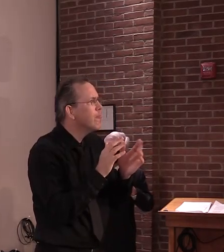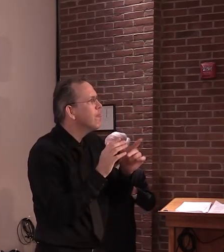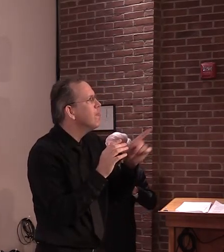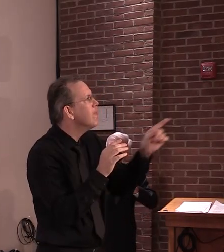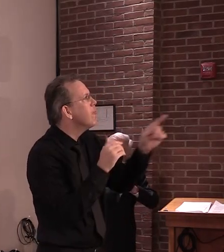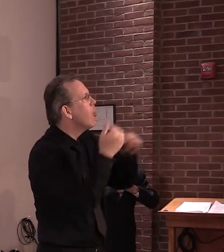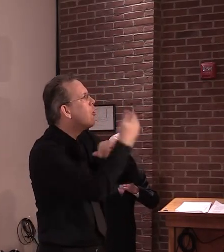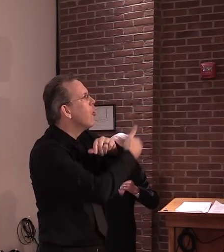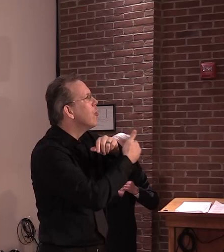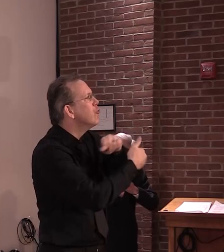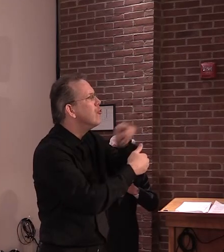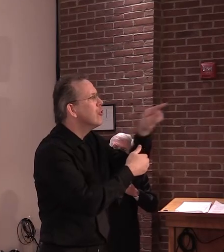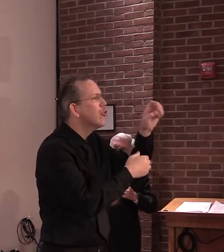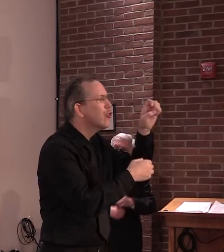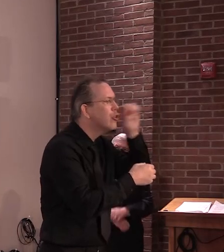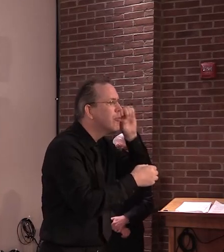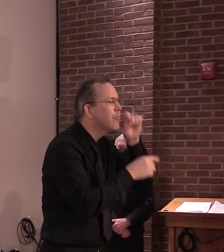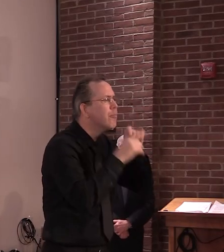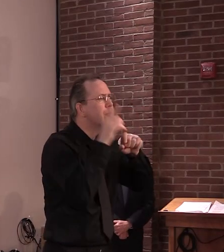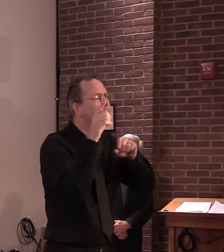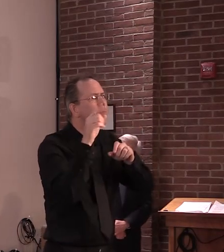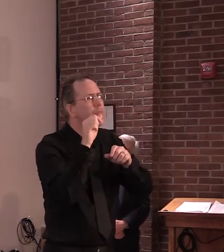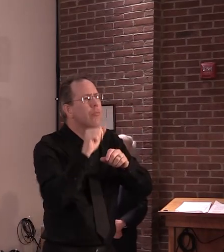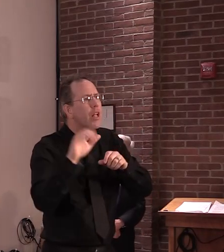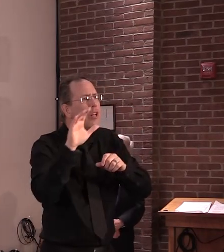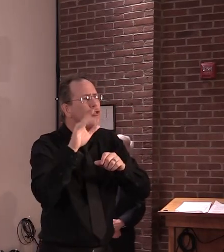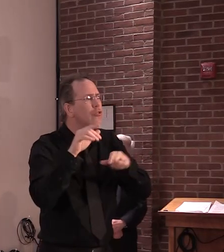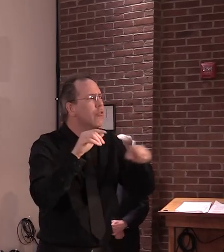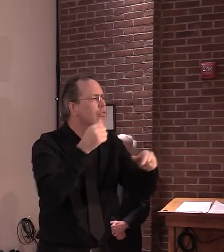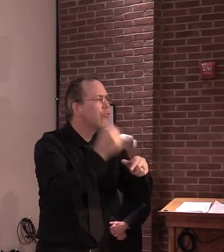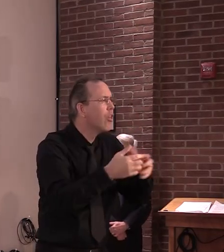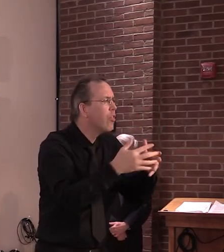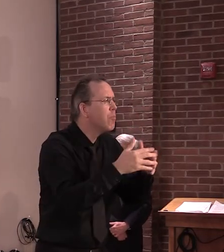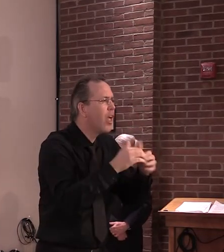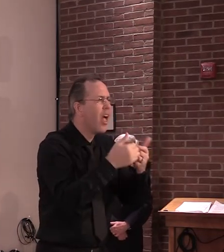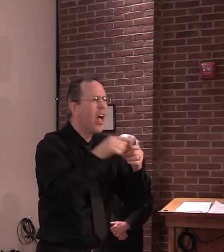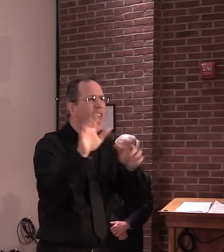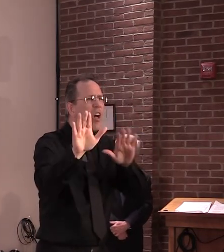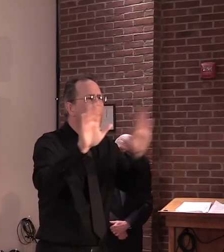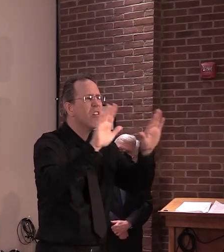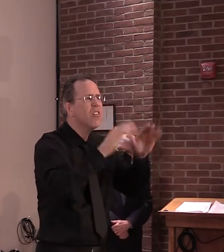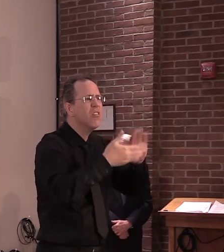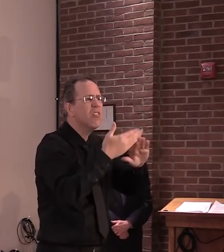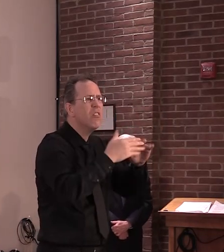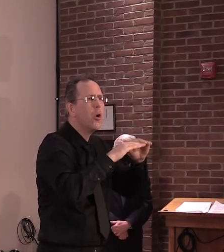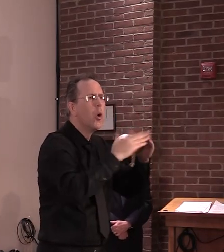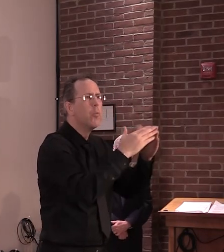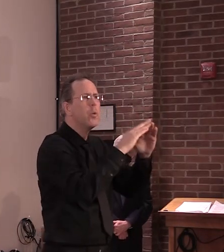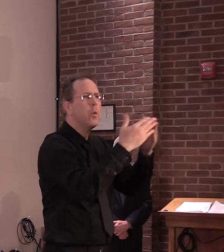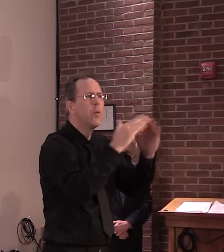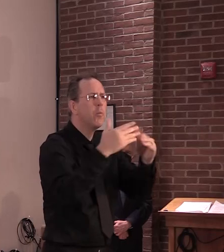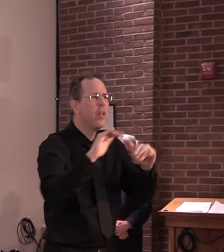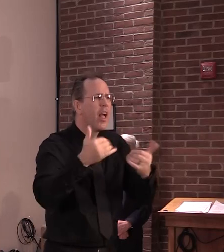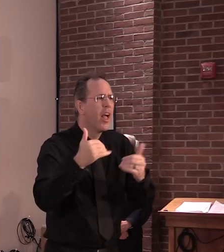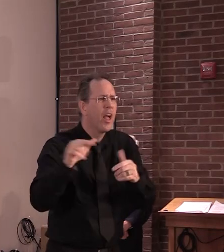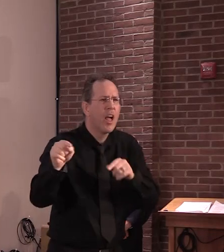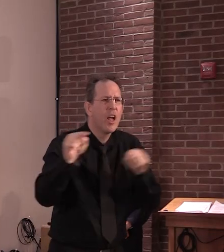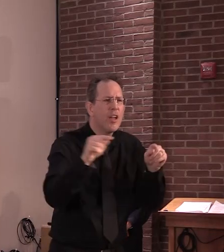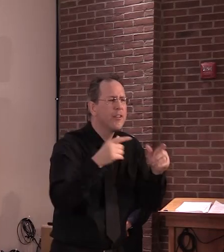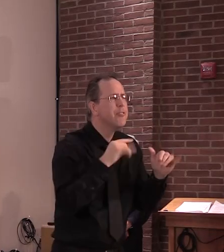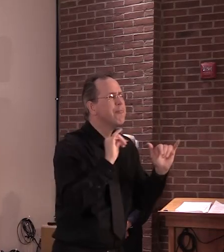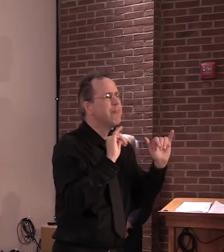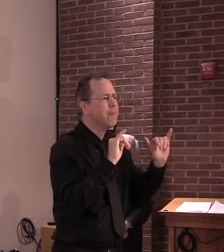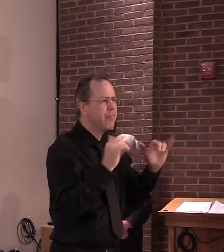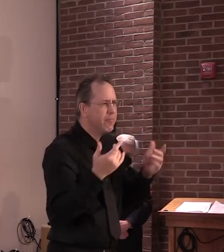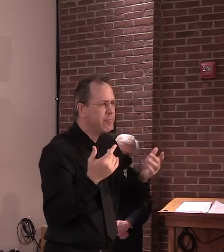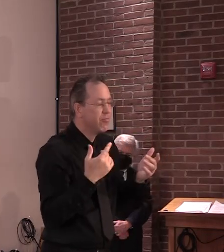times a week, how to restart Vermont, how to reopen business, how to do it in a phased and deliberate